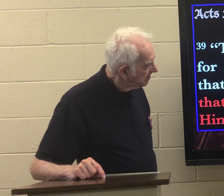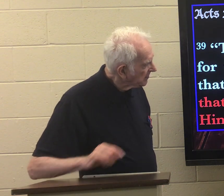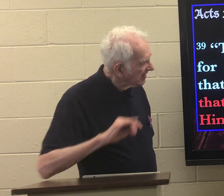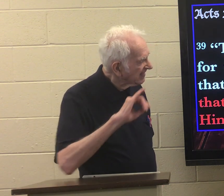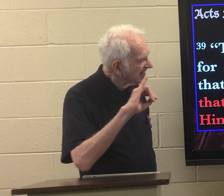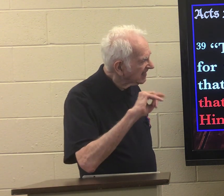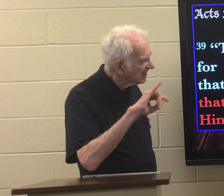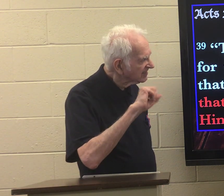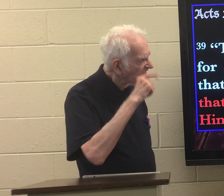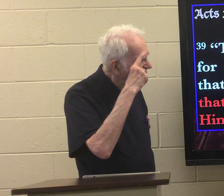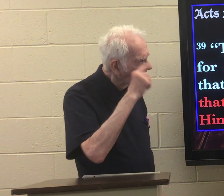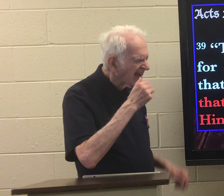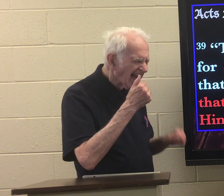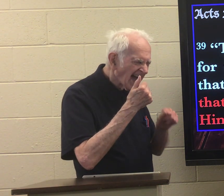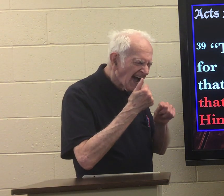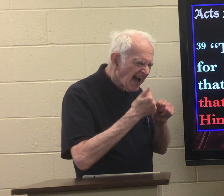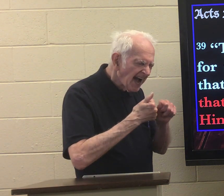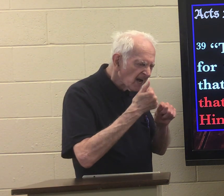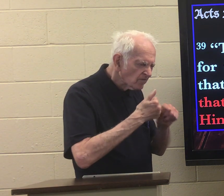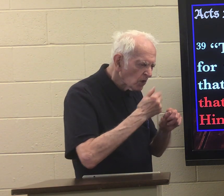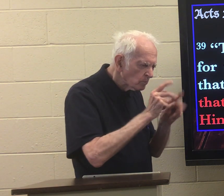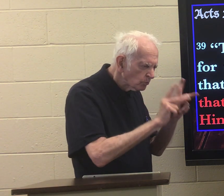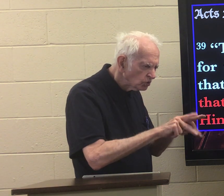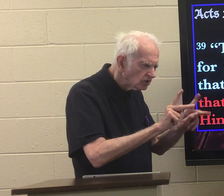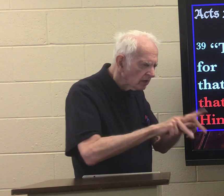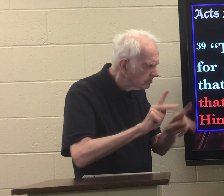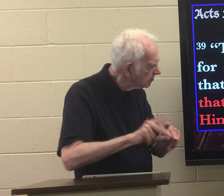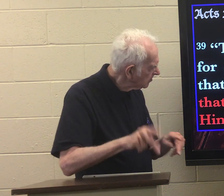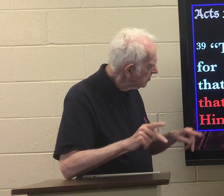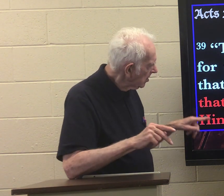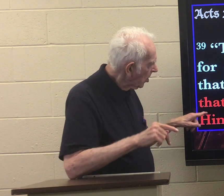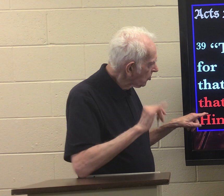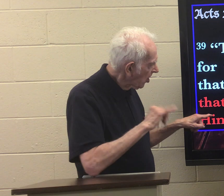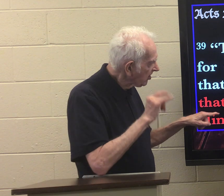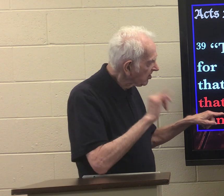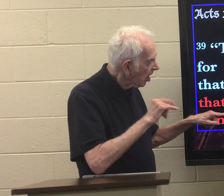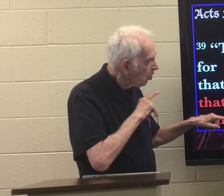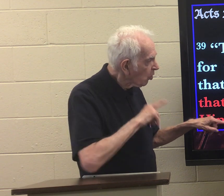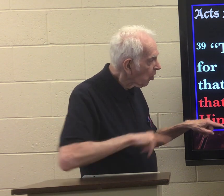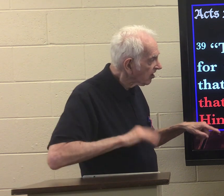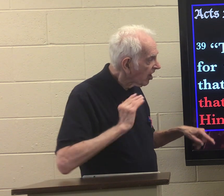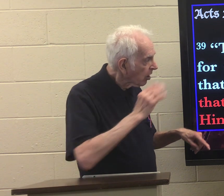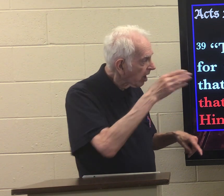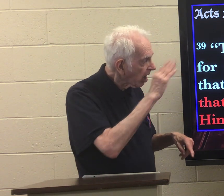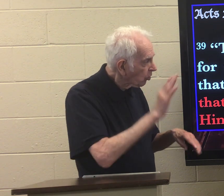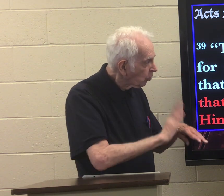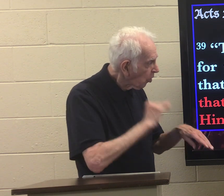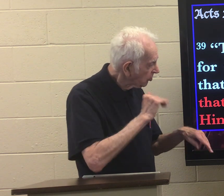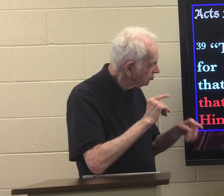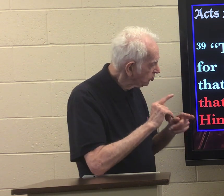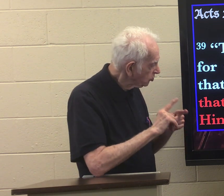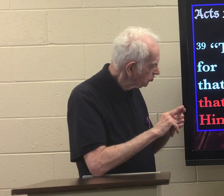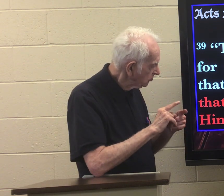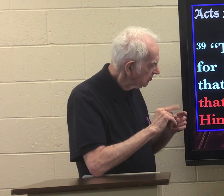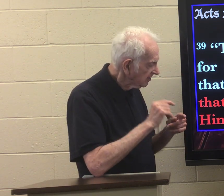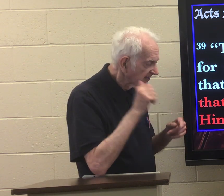it is for every person that the Lord our God calls to himself